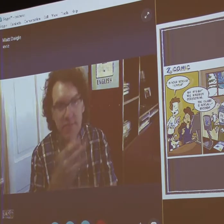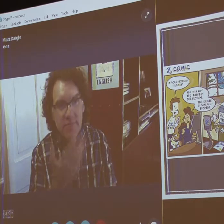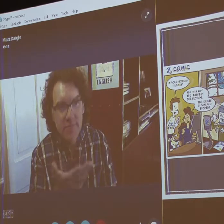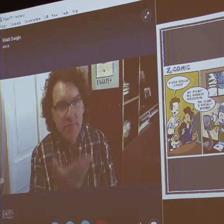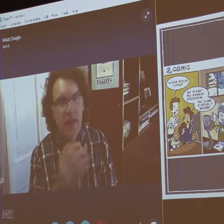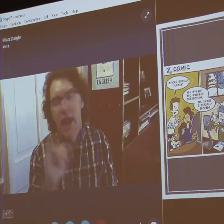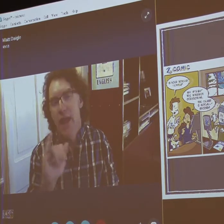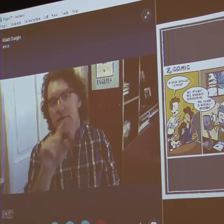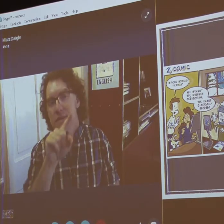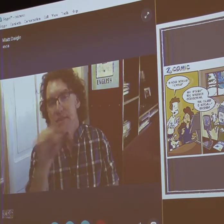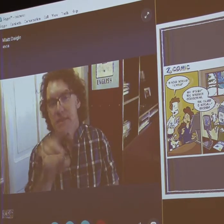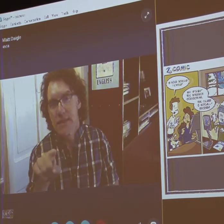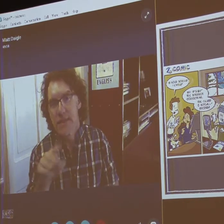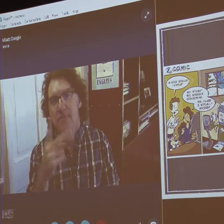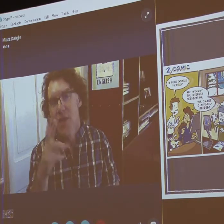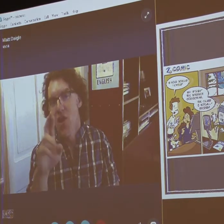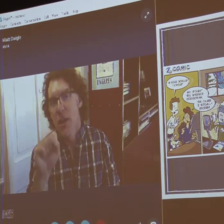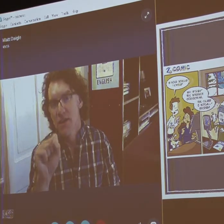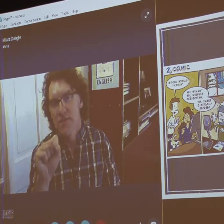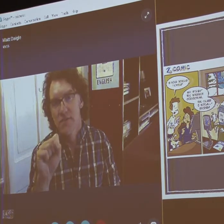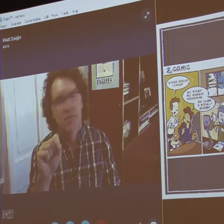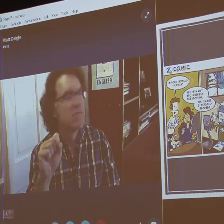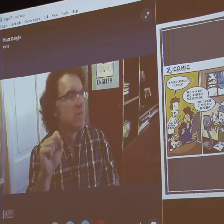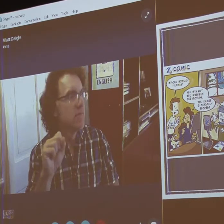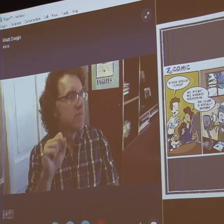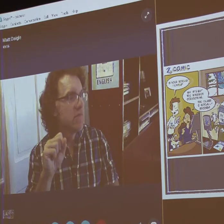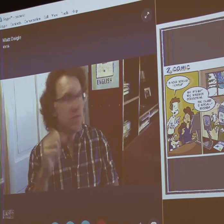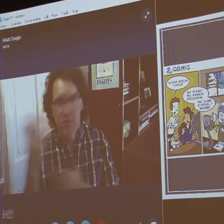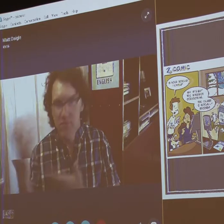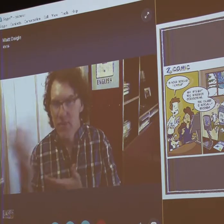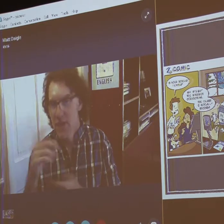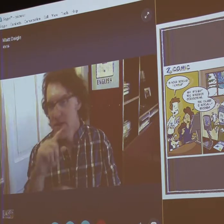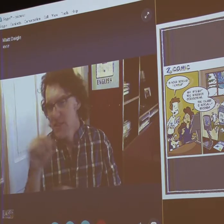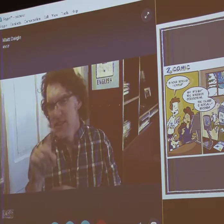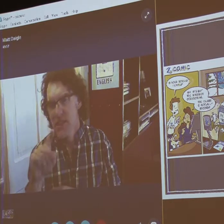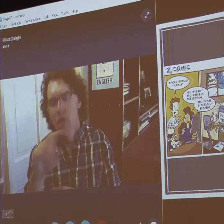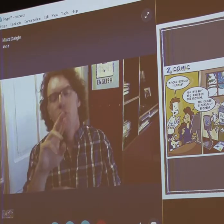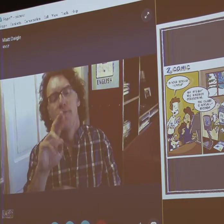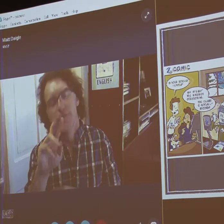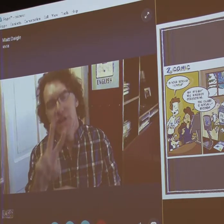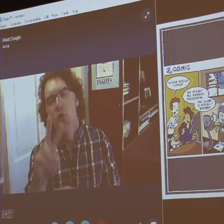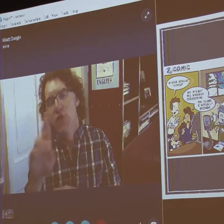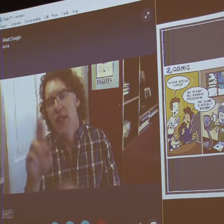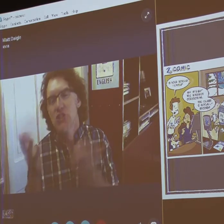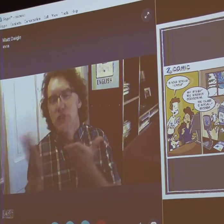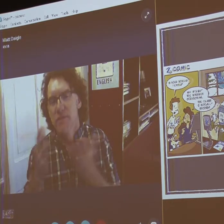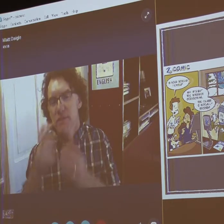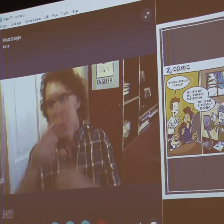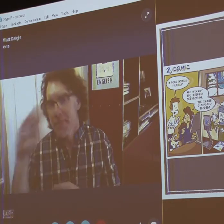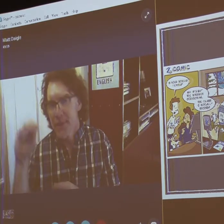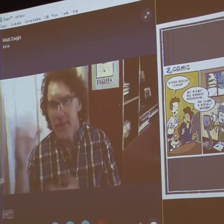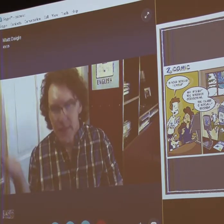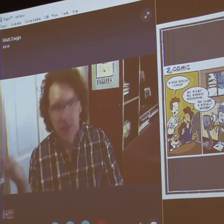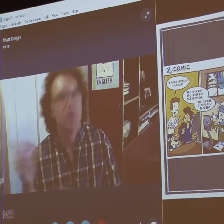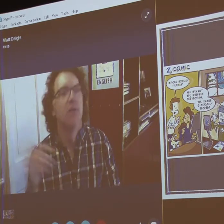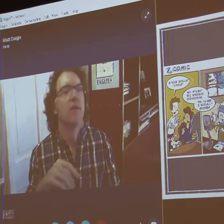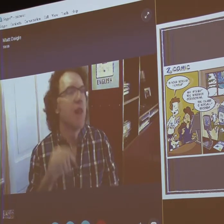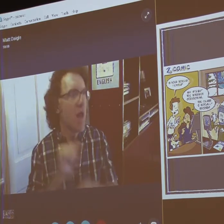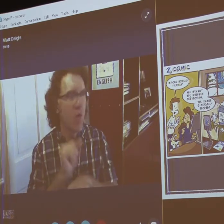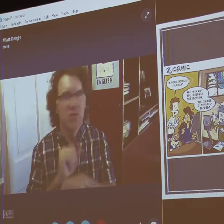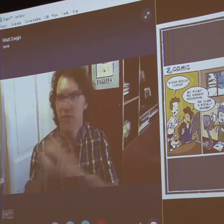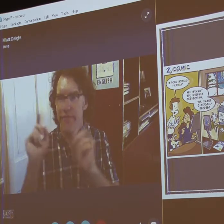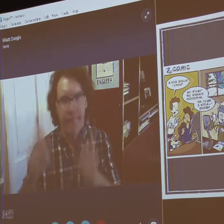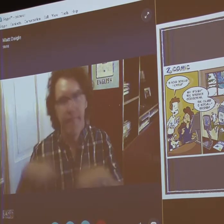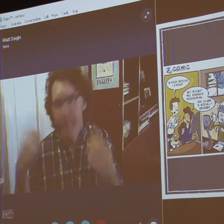some cartooning, some comics for ZVRS, which is a video relay